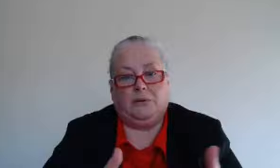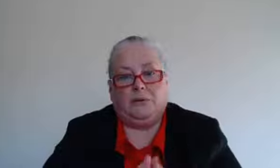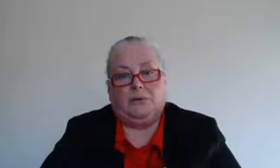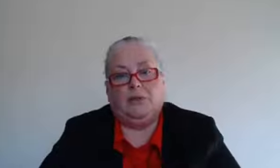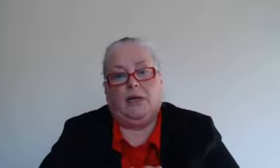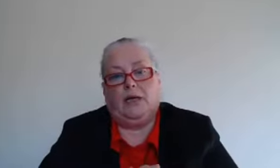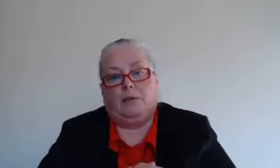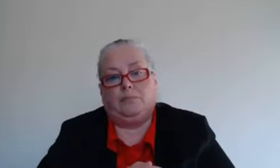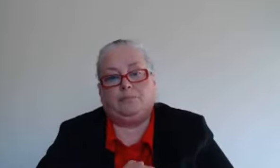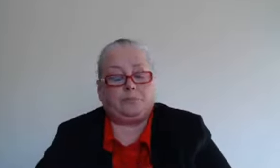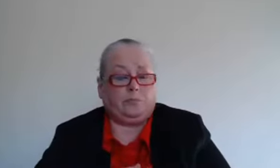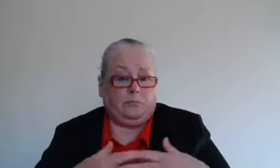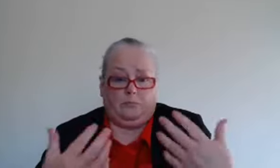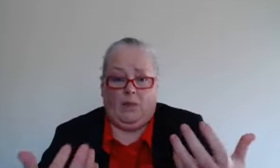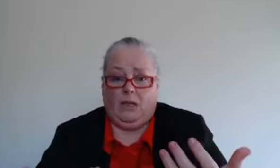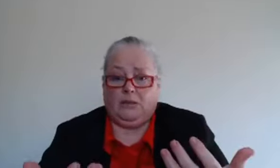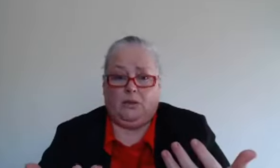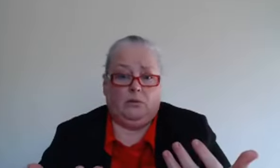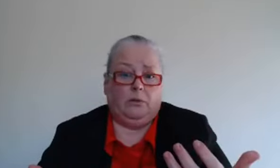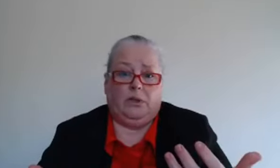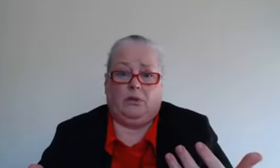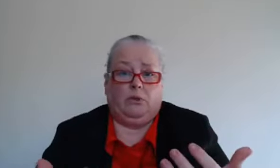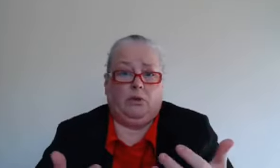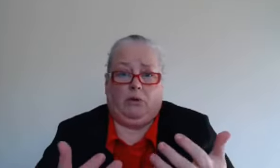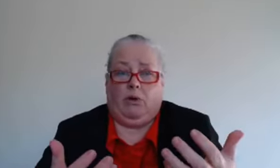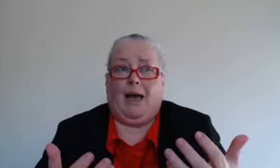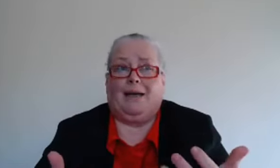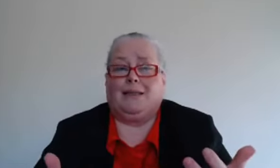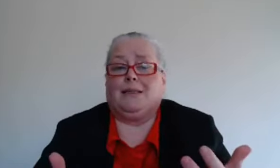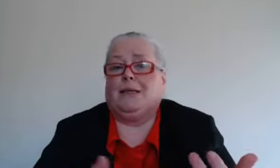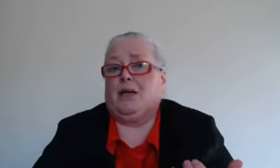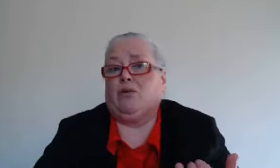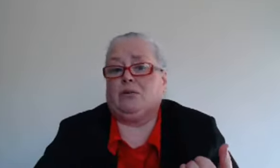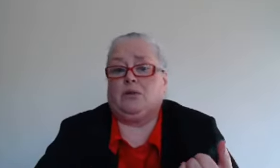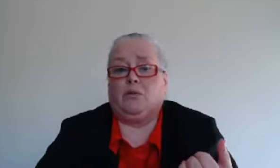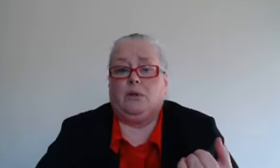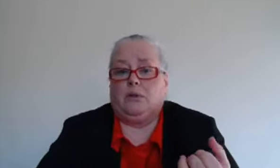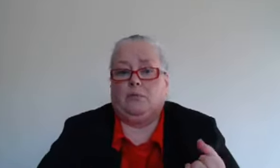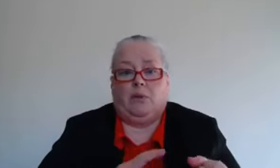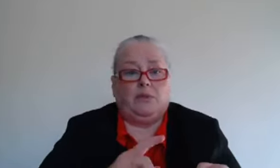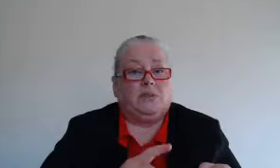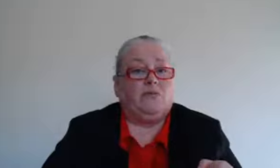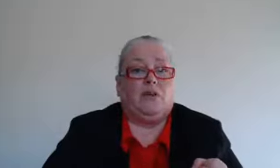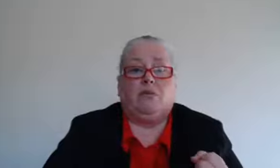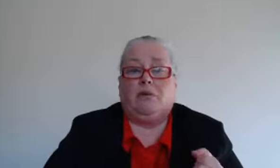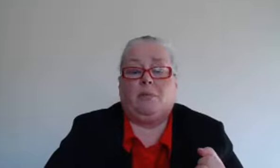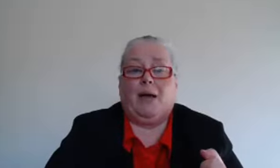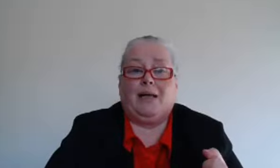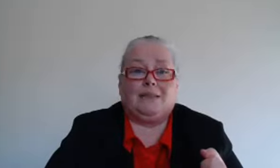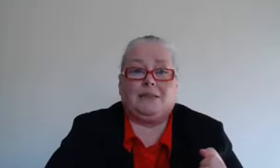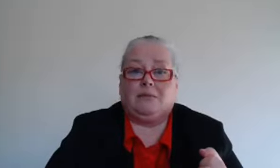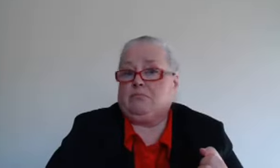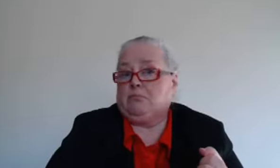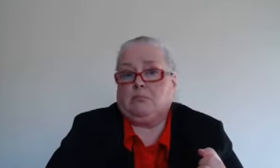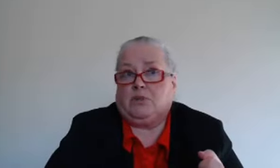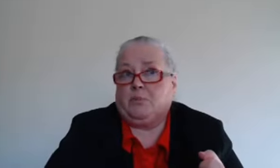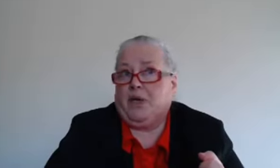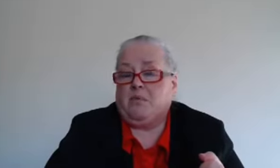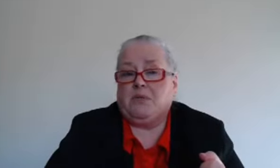so you know you can add in here also maybe there's a fear around the past something happened